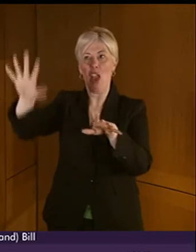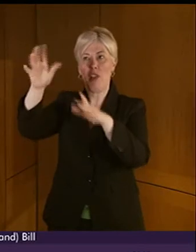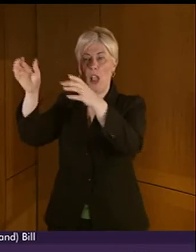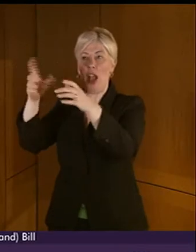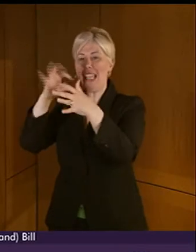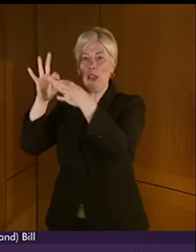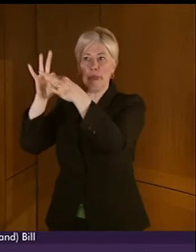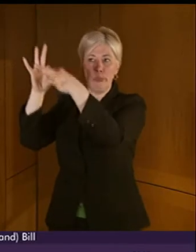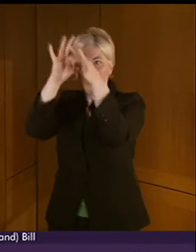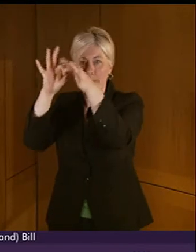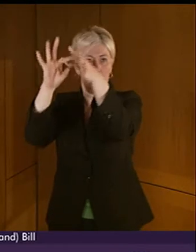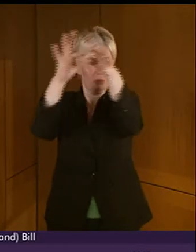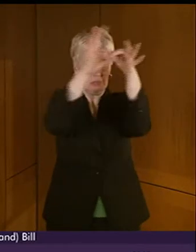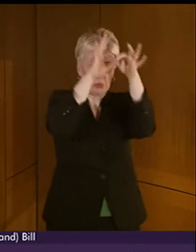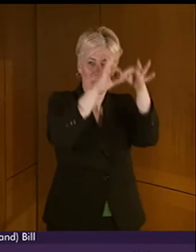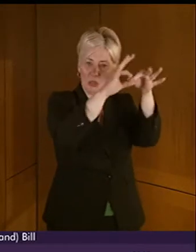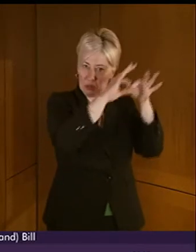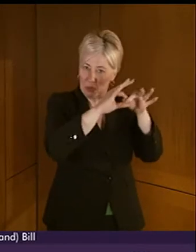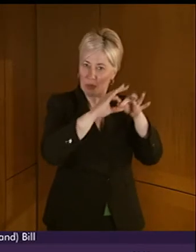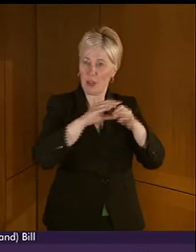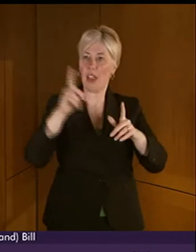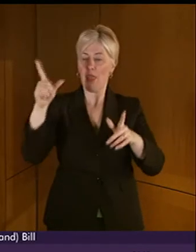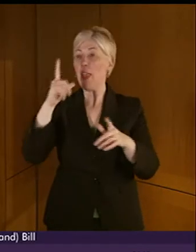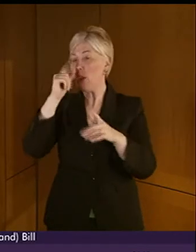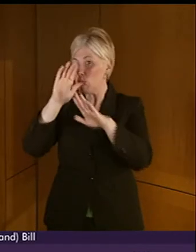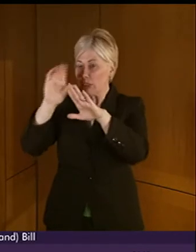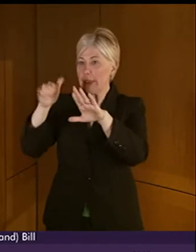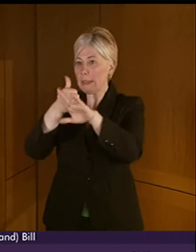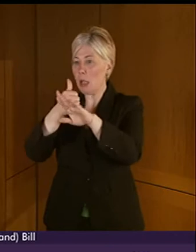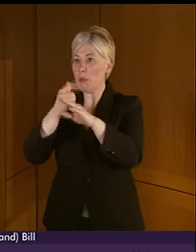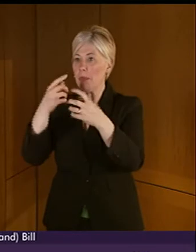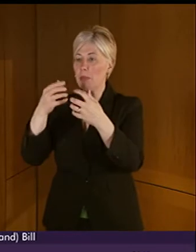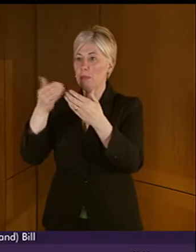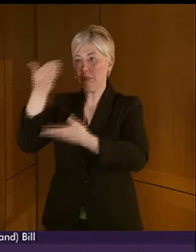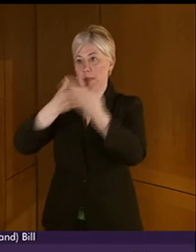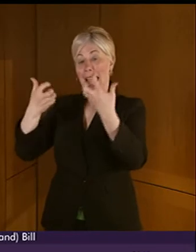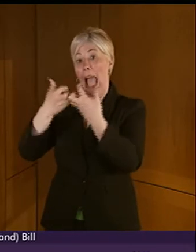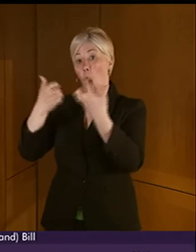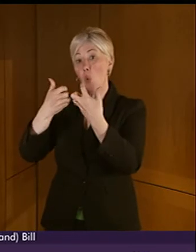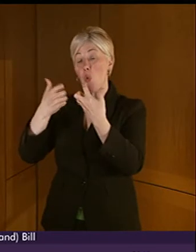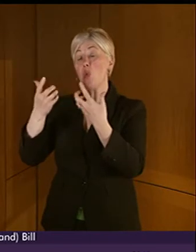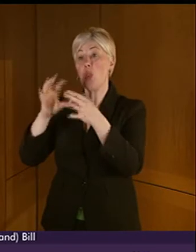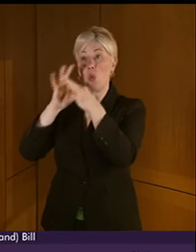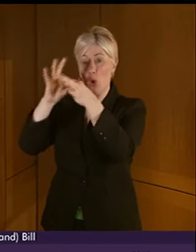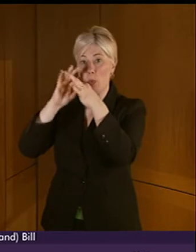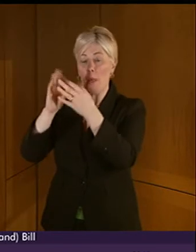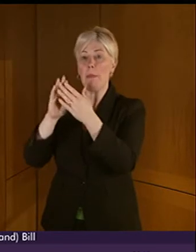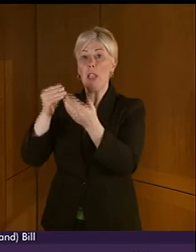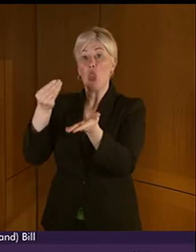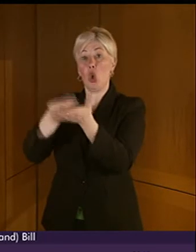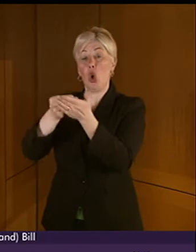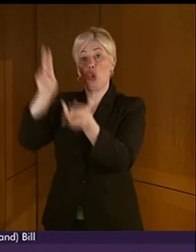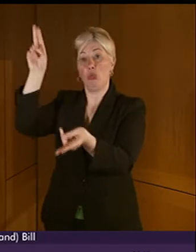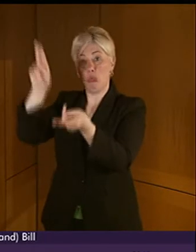for joint working and to reflect these in their initial set of actions. This would reduce the burden on cost on public